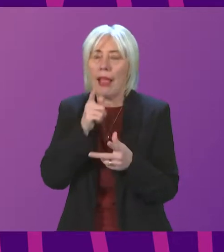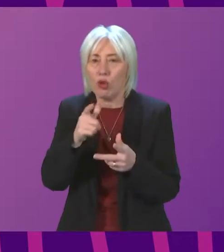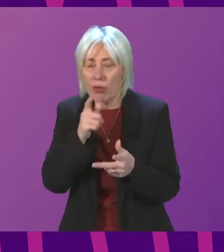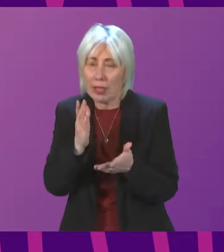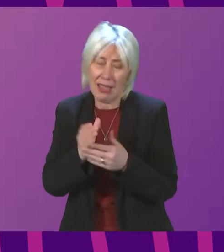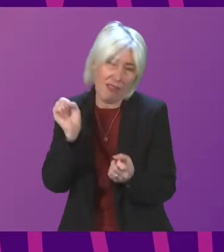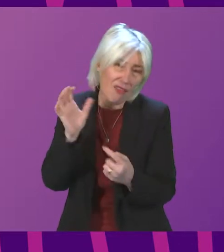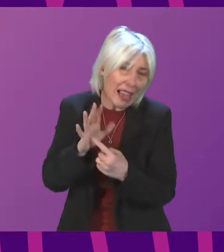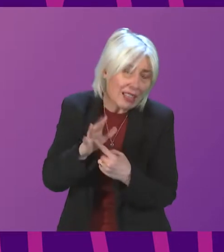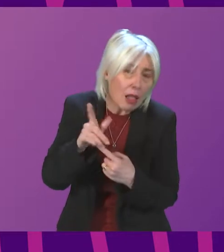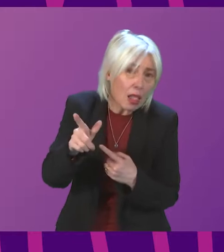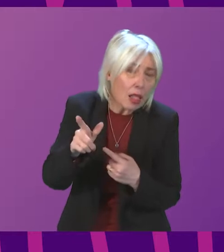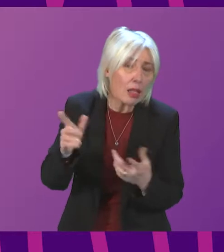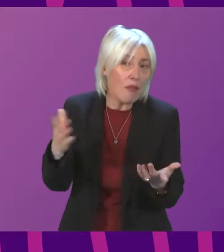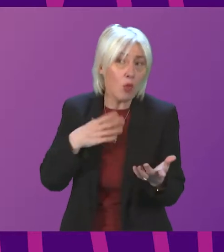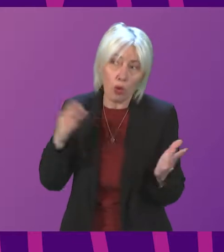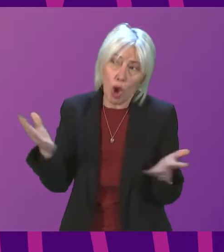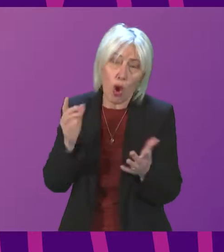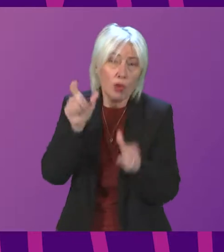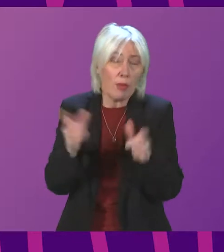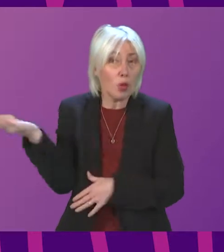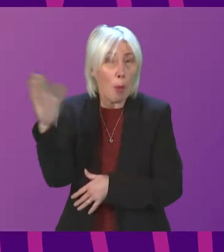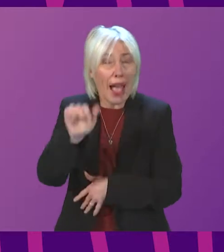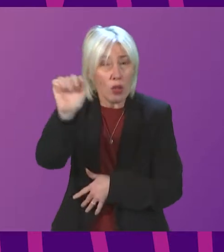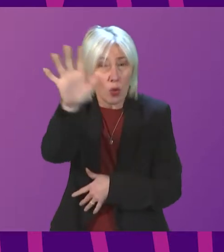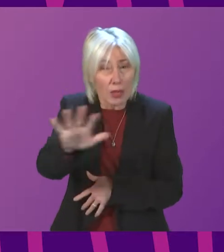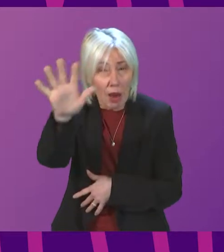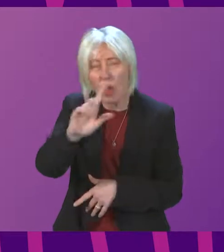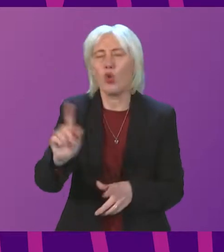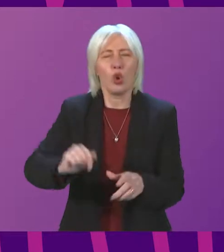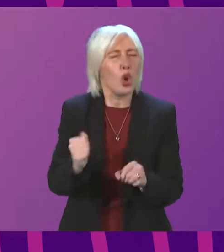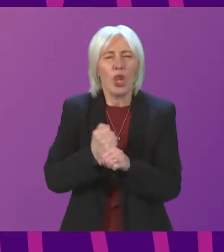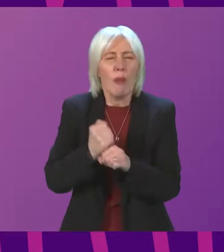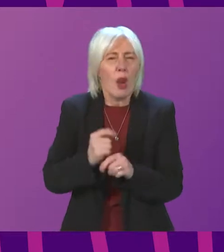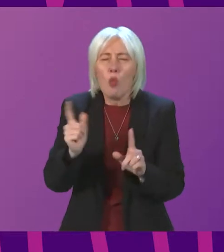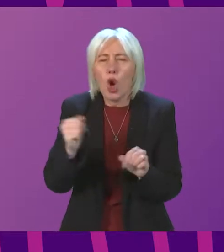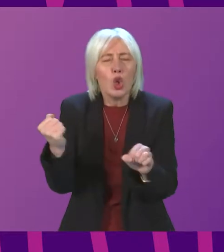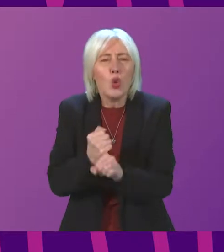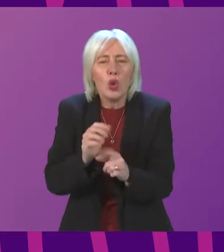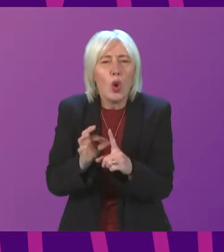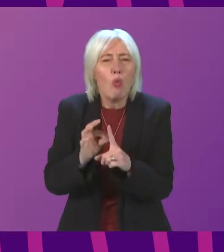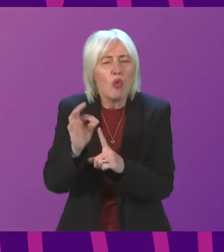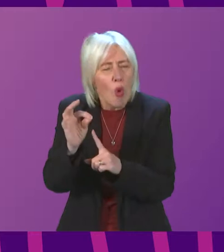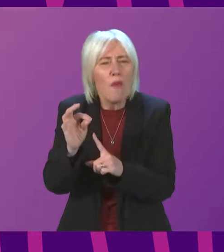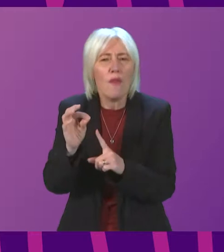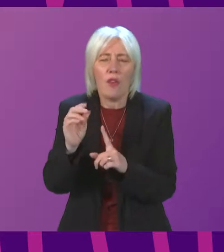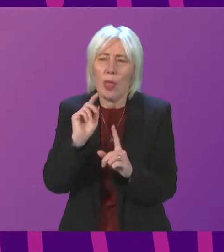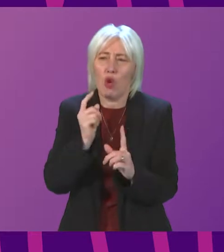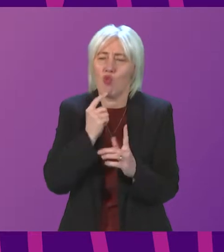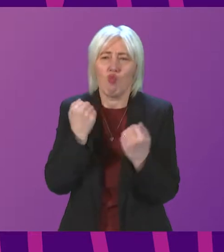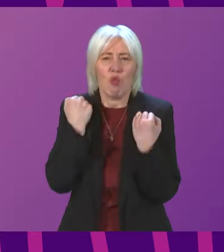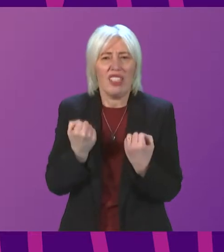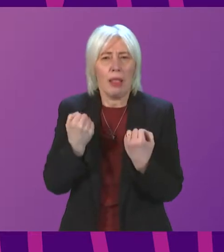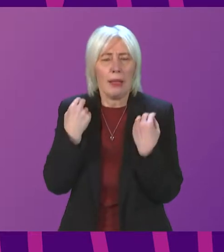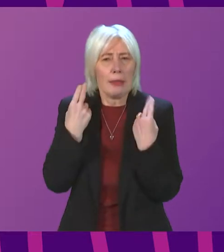vital. So can the Minister outline what steps the Scottish Government is taking to improve the resilience of rural communities and in particular